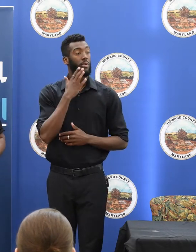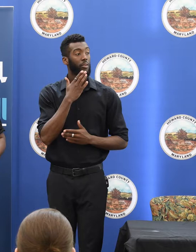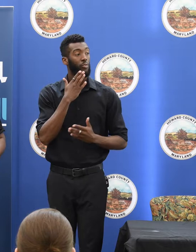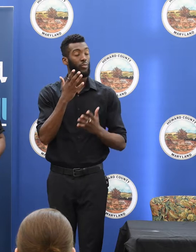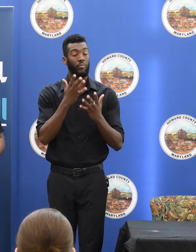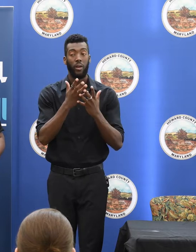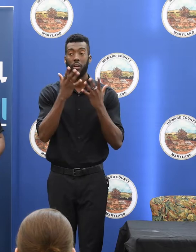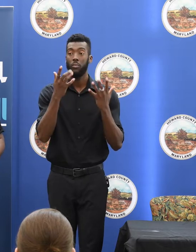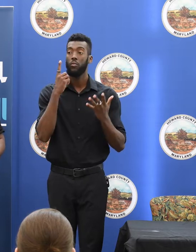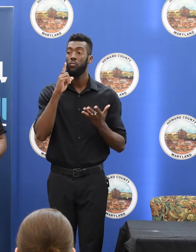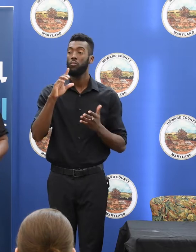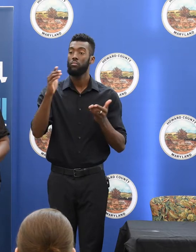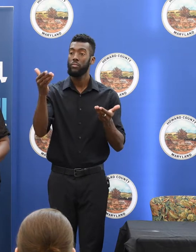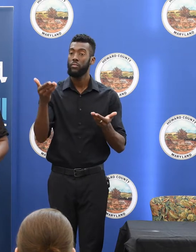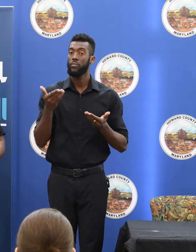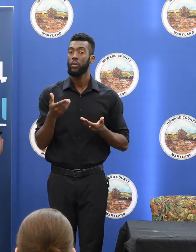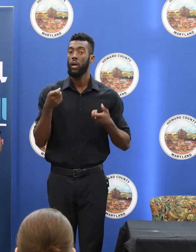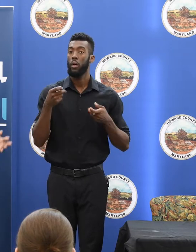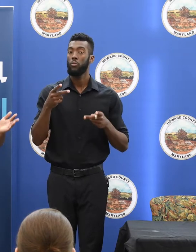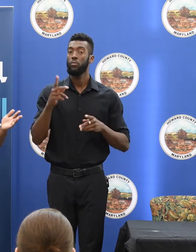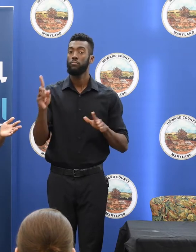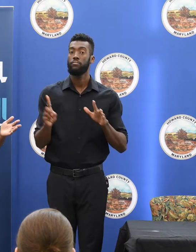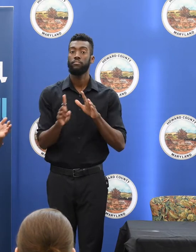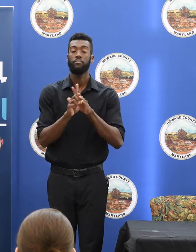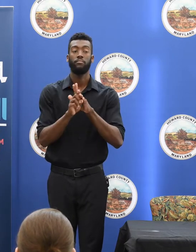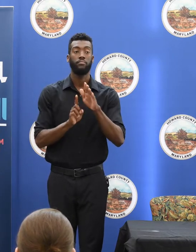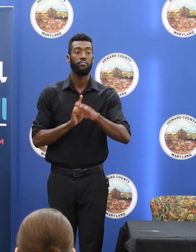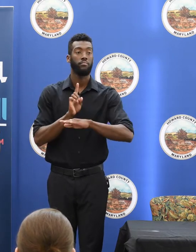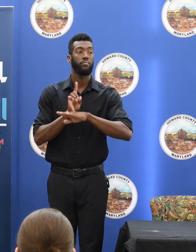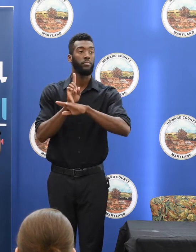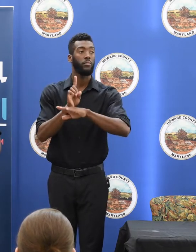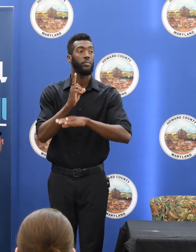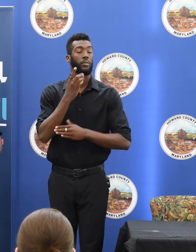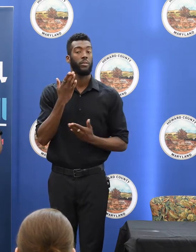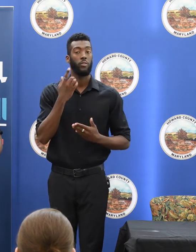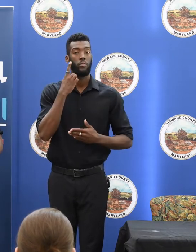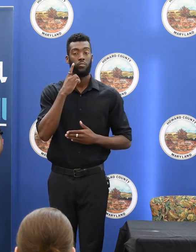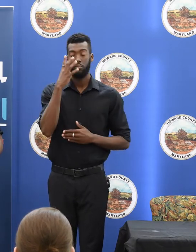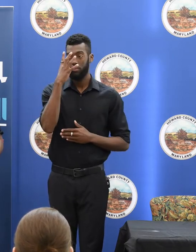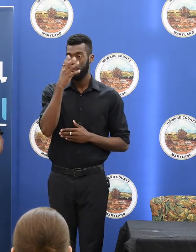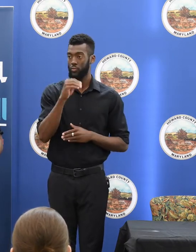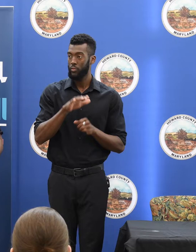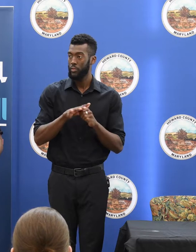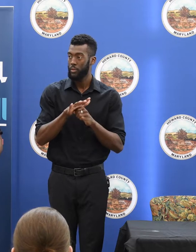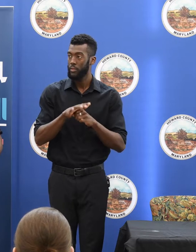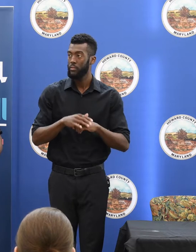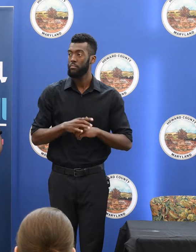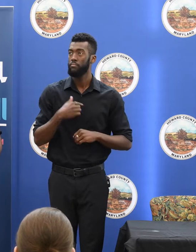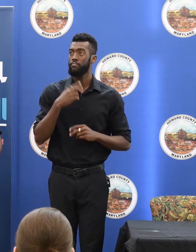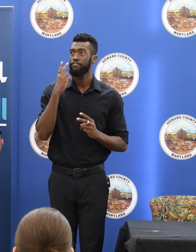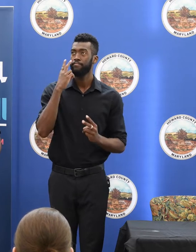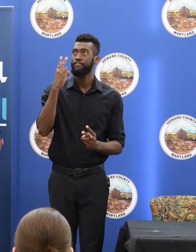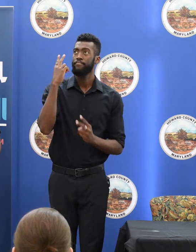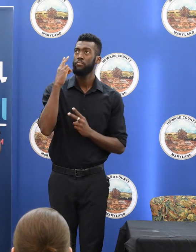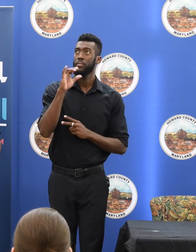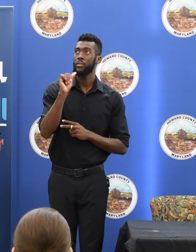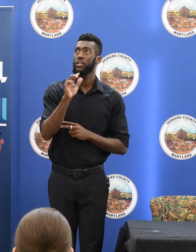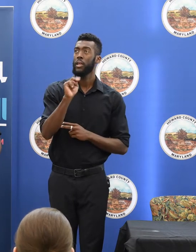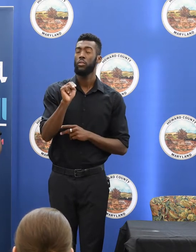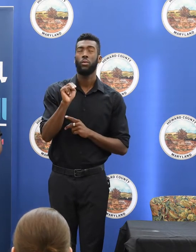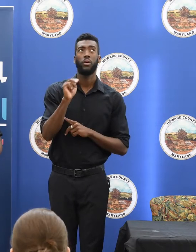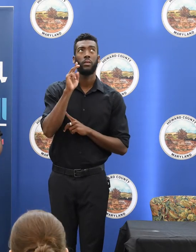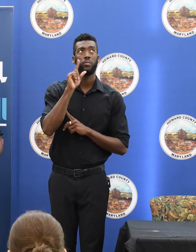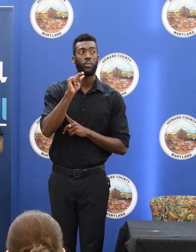much for the invitation, for the opportunity to be back here in this beautiful space. I recall it was January of